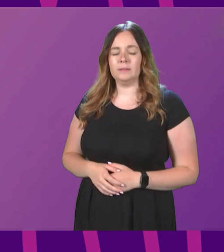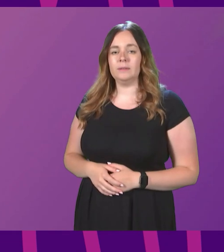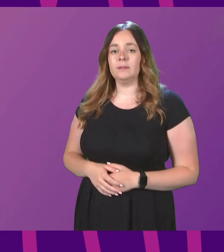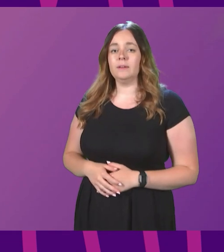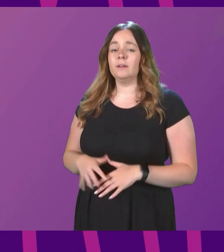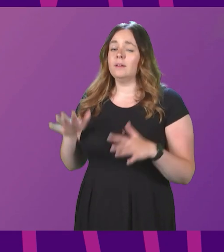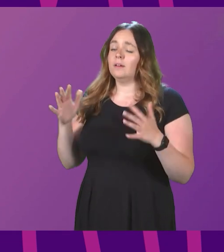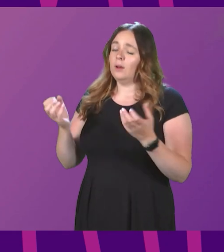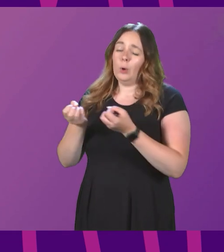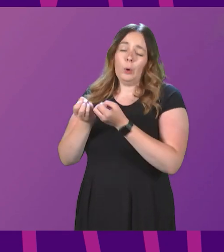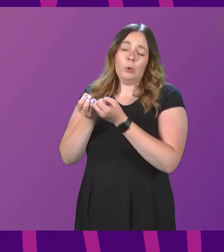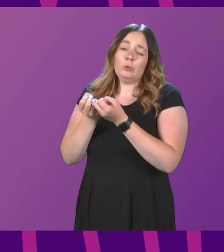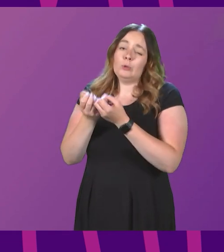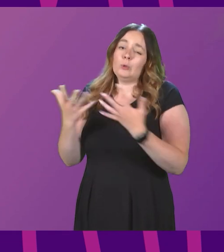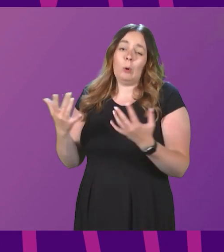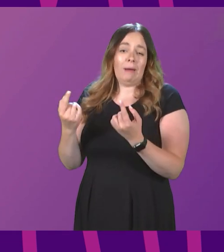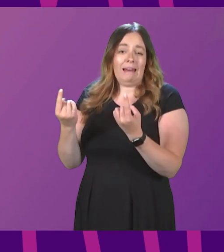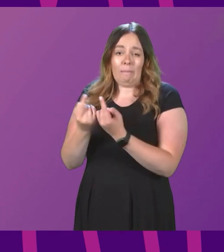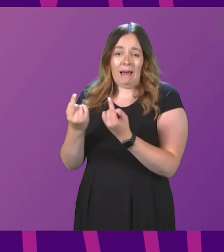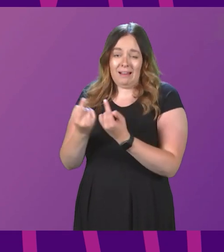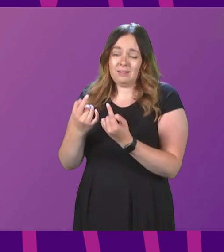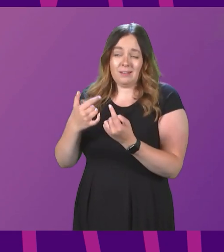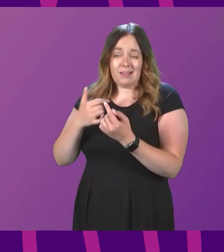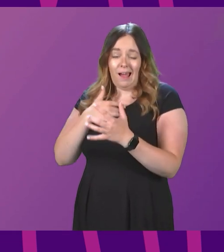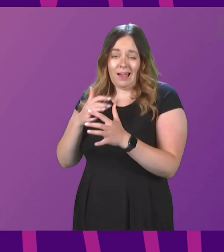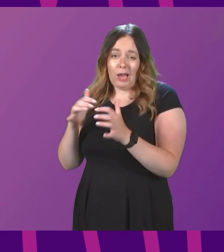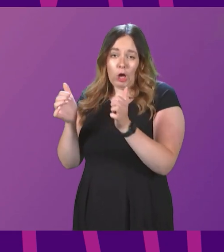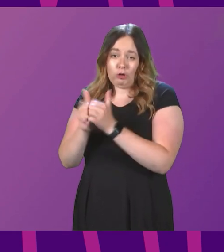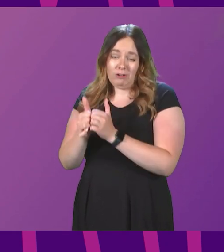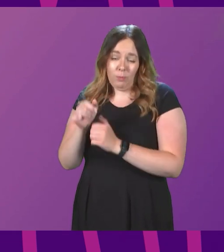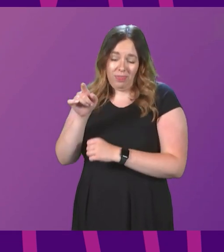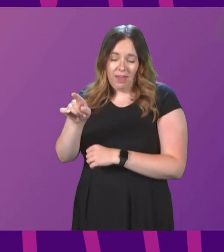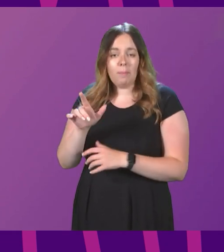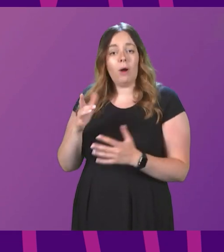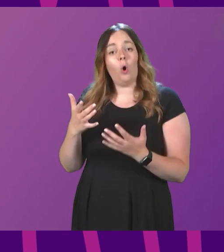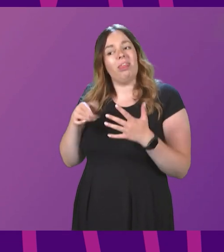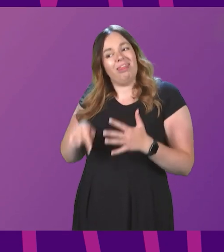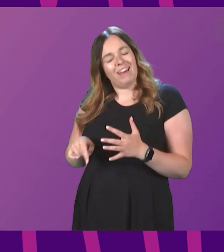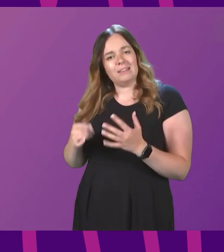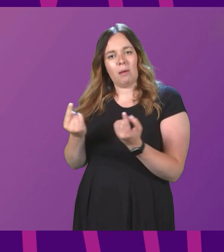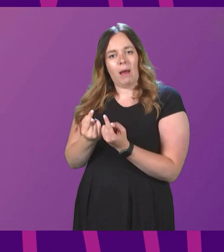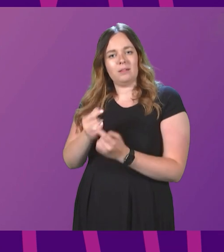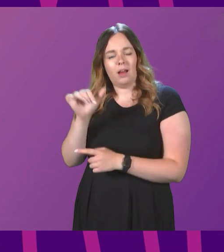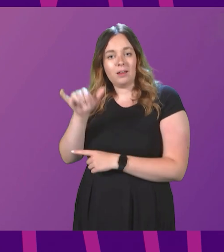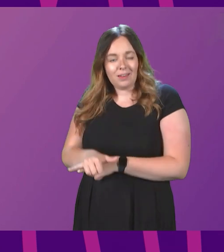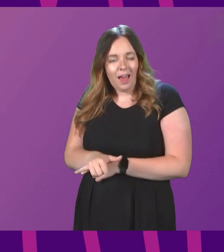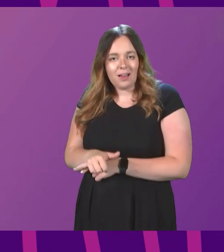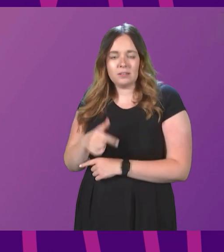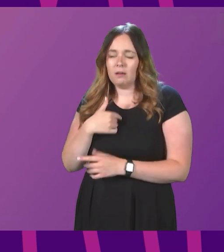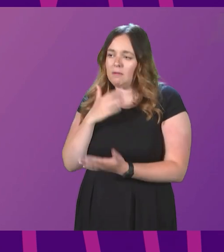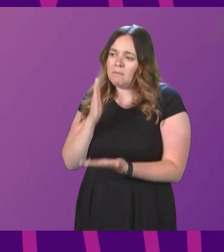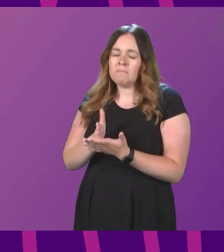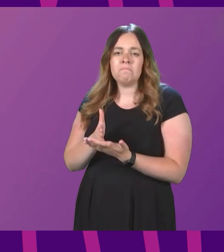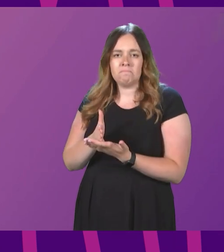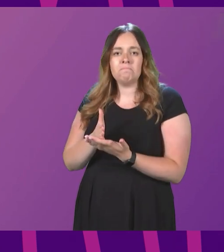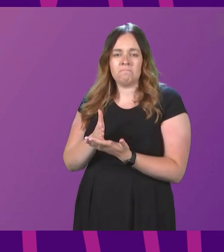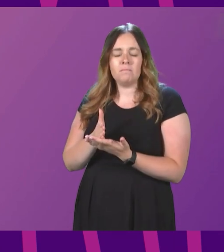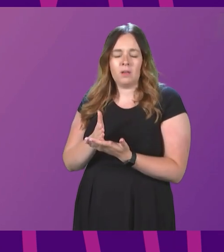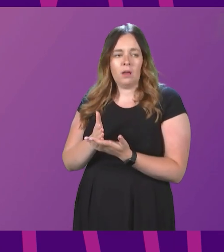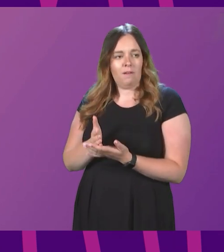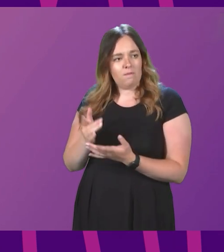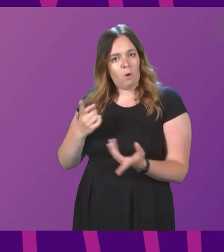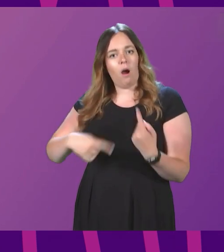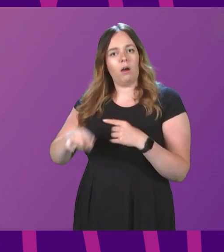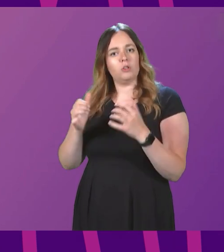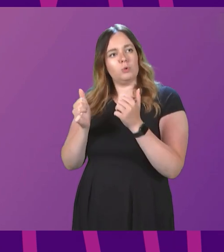On so many matters, I agree with that. But on this matter, yes. You know, it is entirely legitimate for